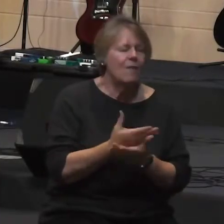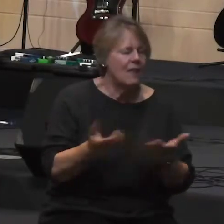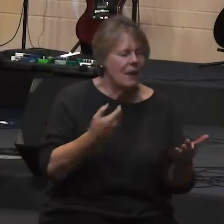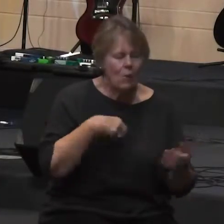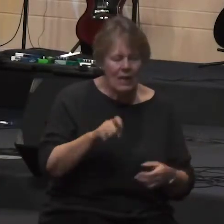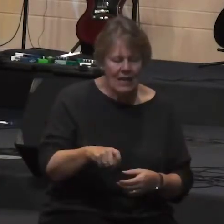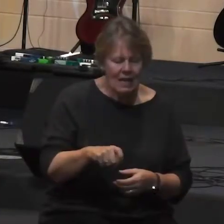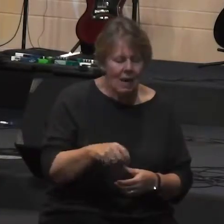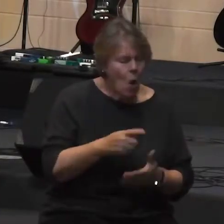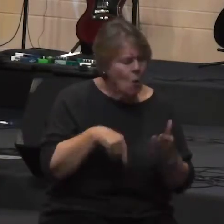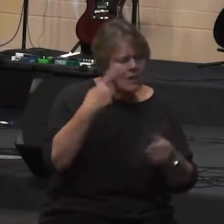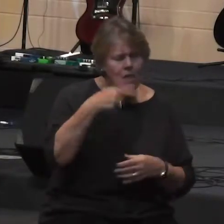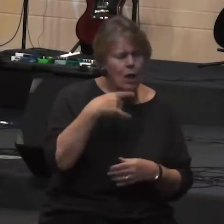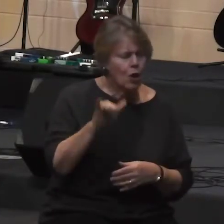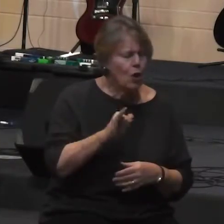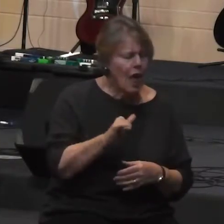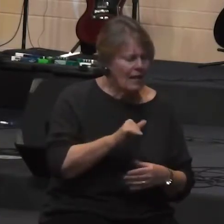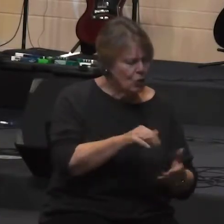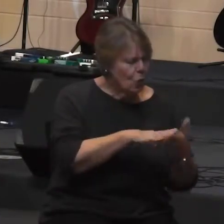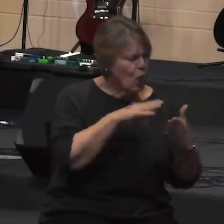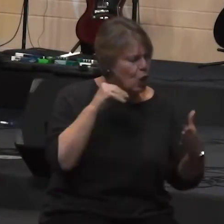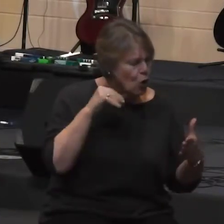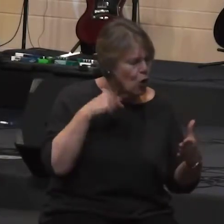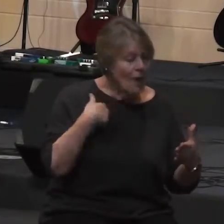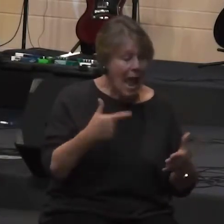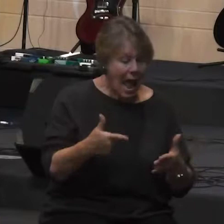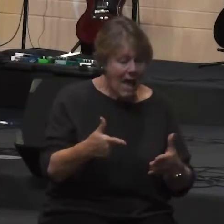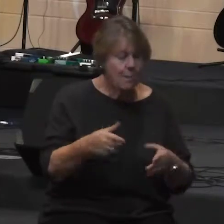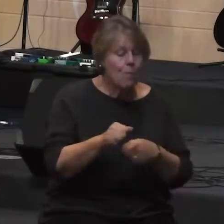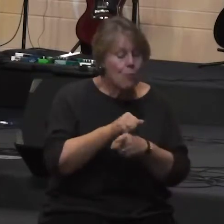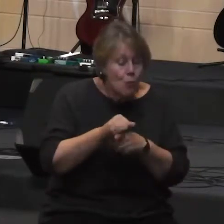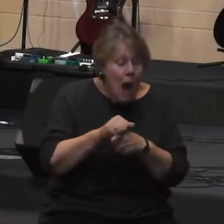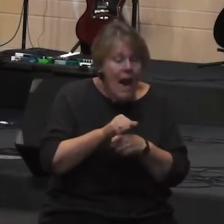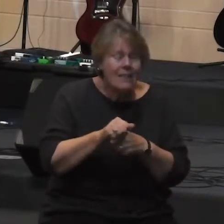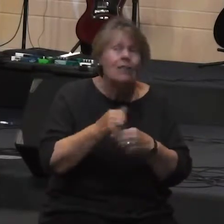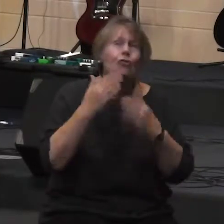gratitude for the most basic provision this week